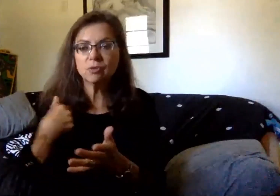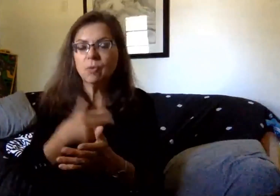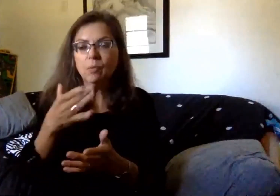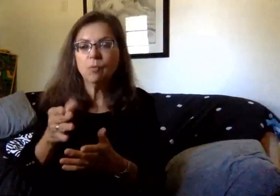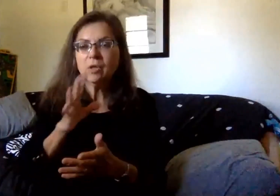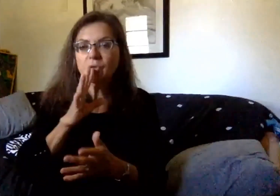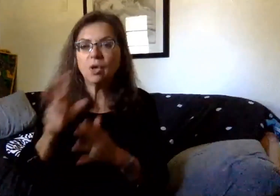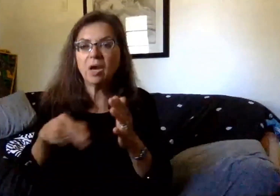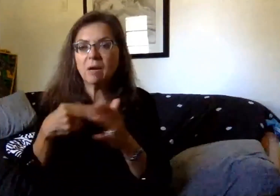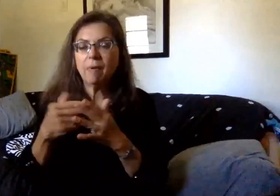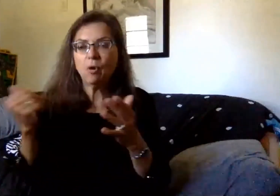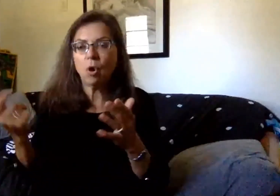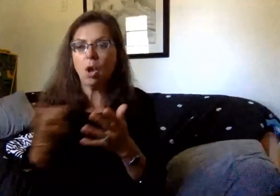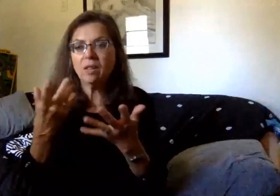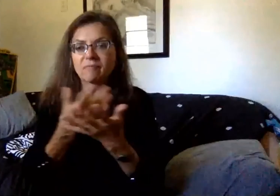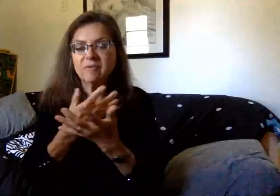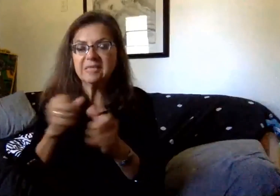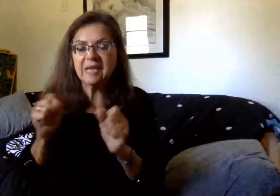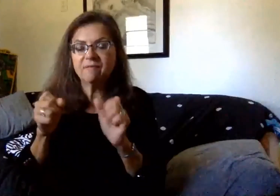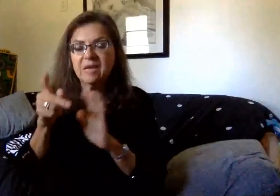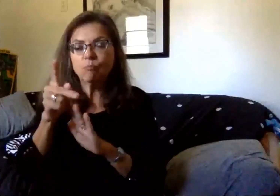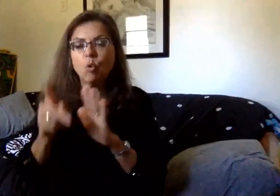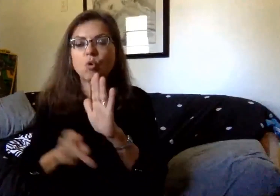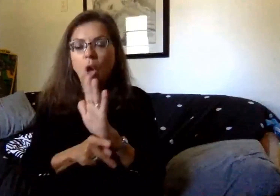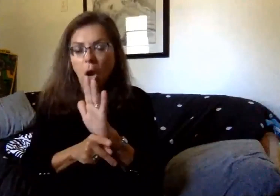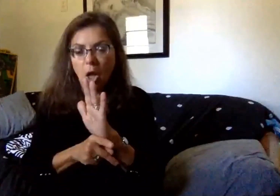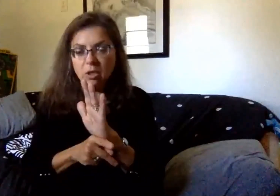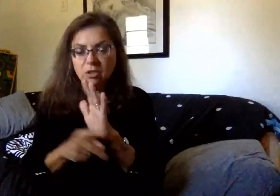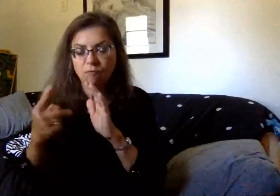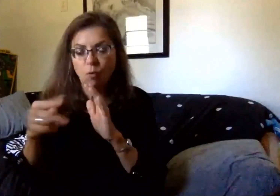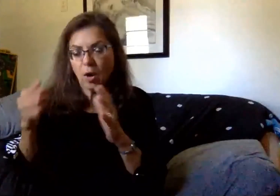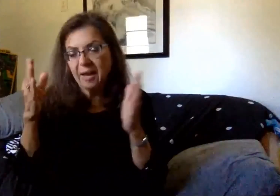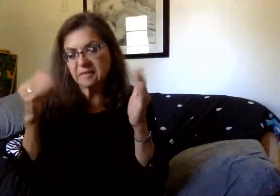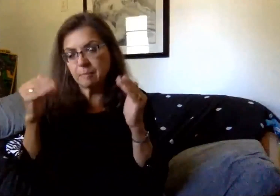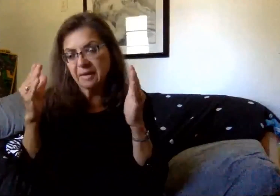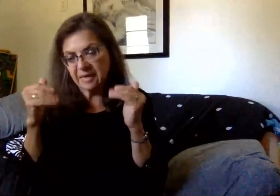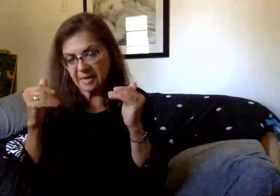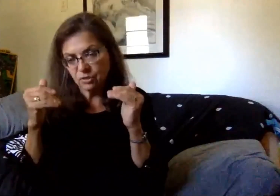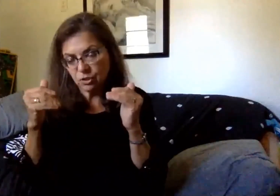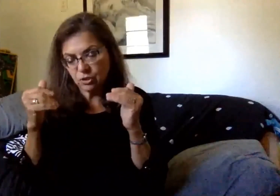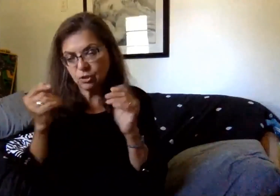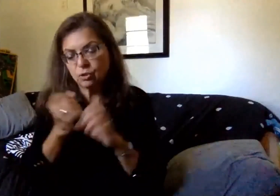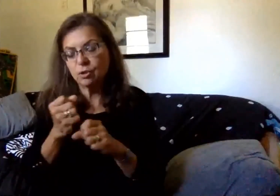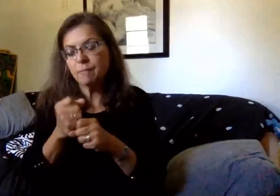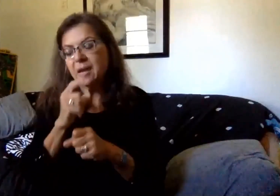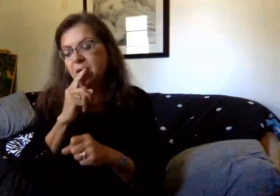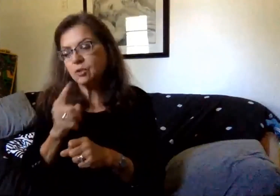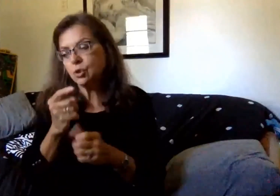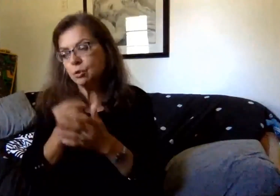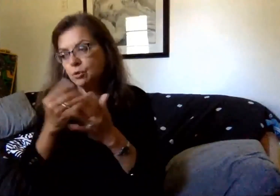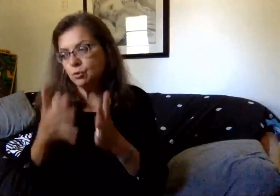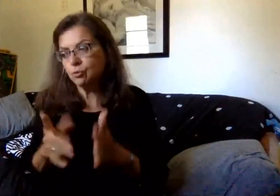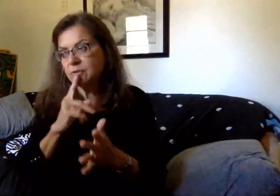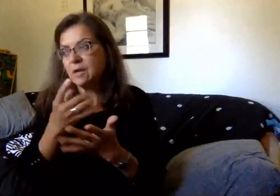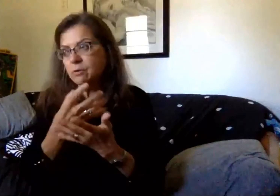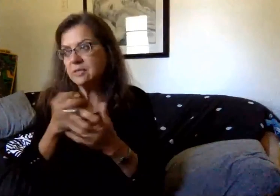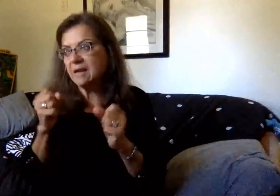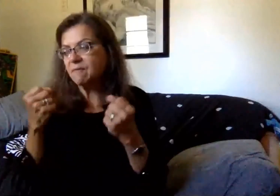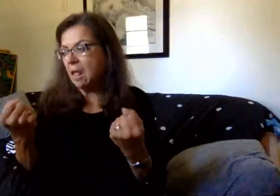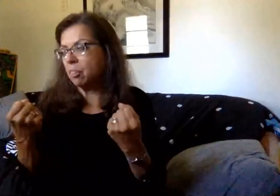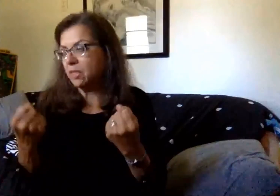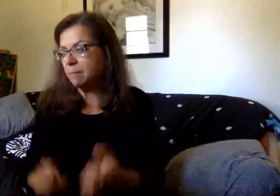safety protocols in terms of what the expectations are in order to ensure that our students are safe and healthy. Okay.